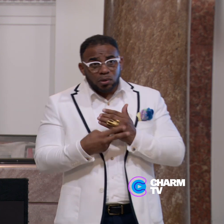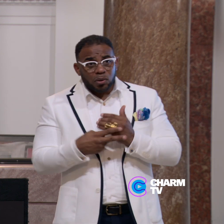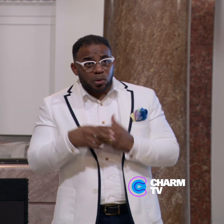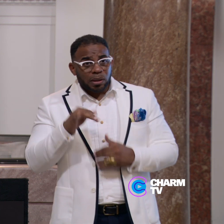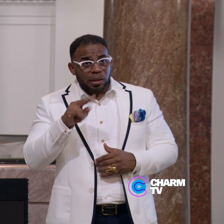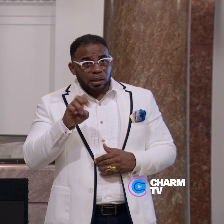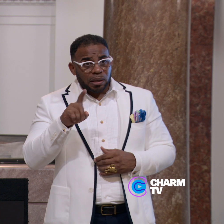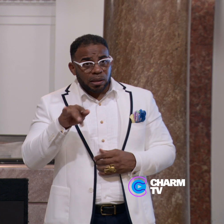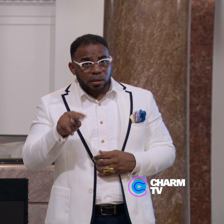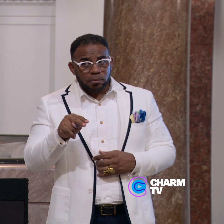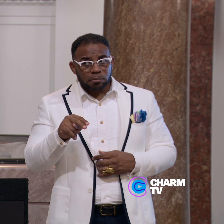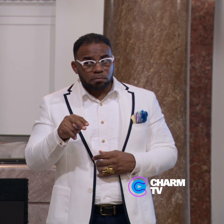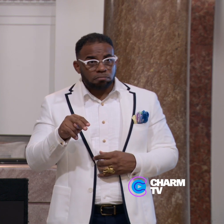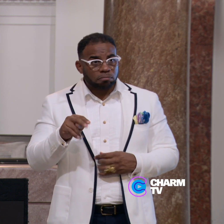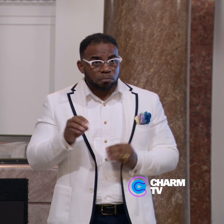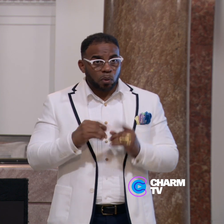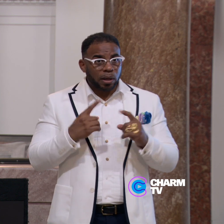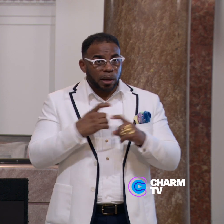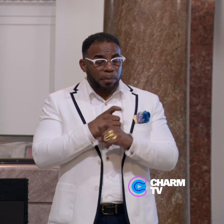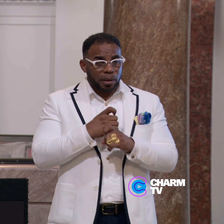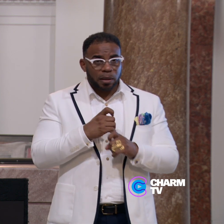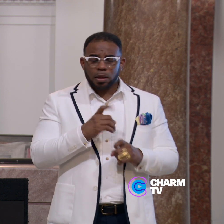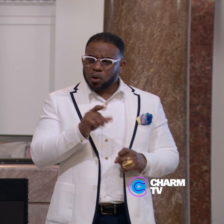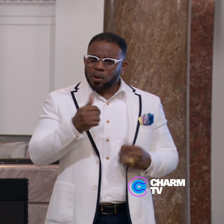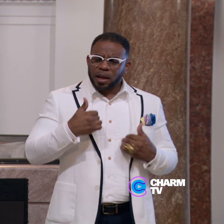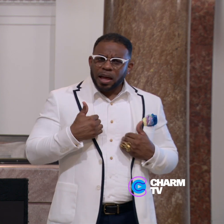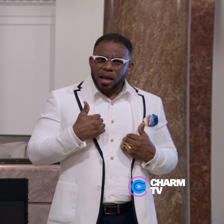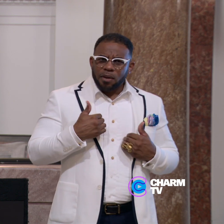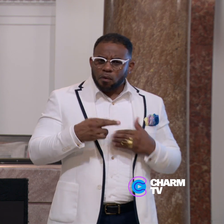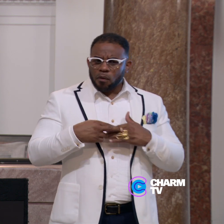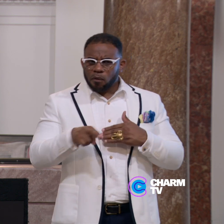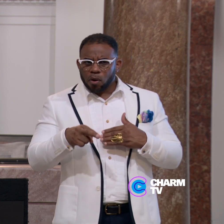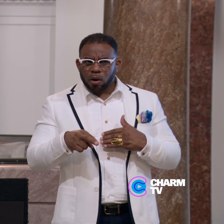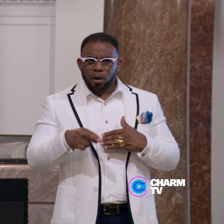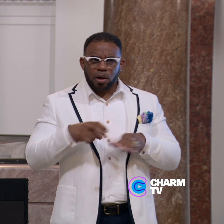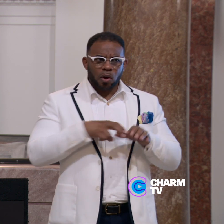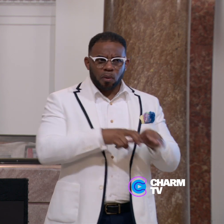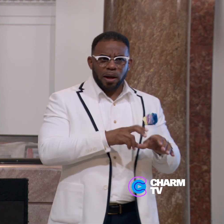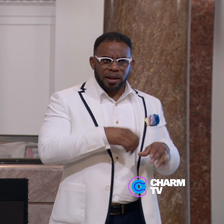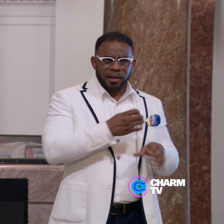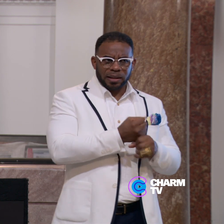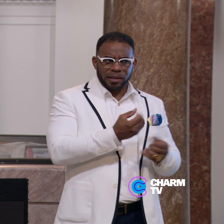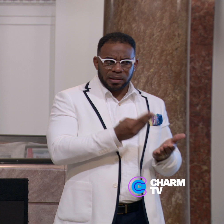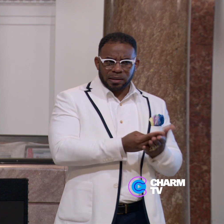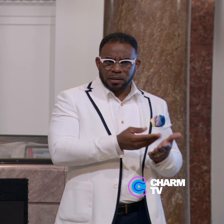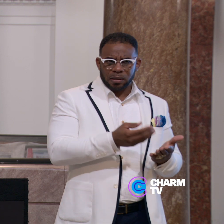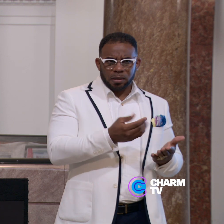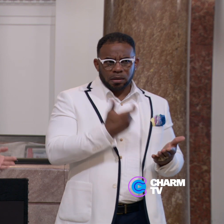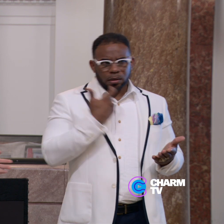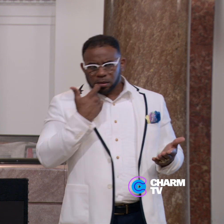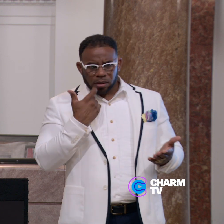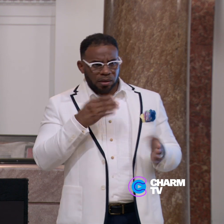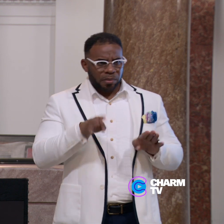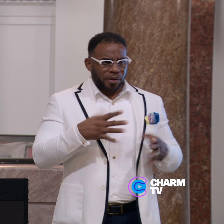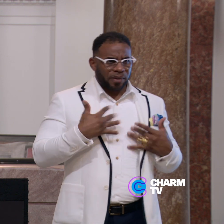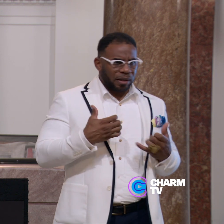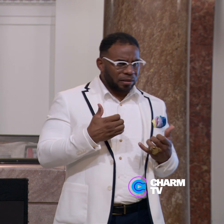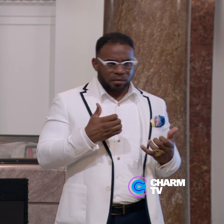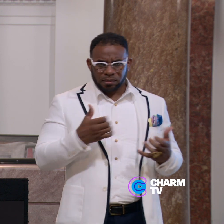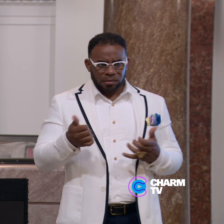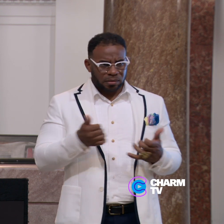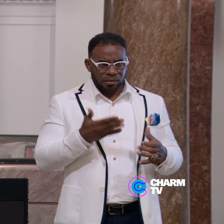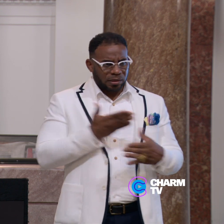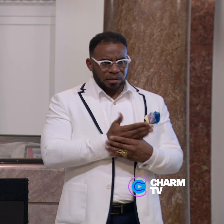insulin? More complicated things, do you have a referral and a ride to get substance use disorder or behavioral health